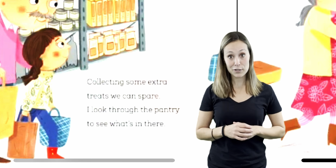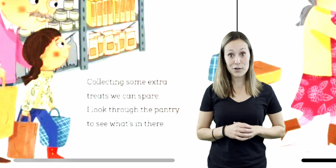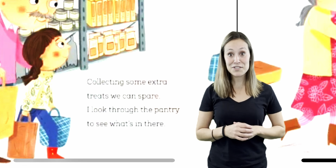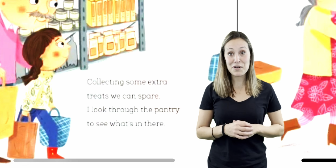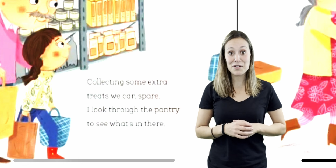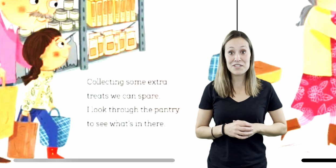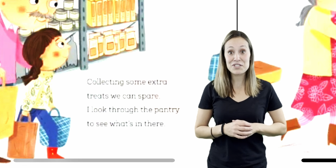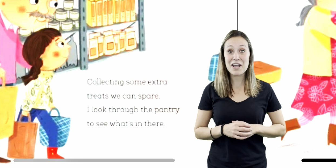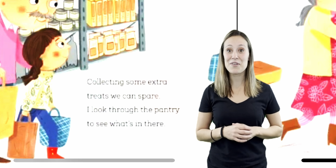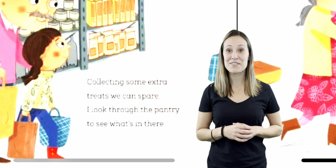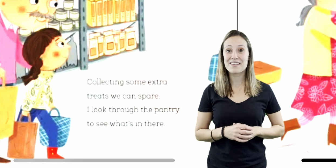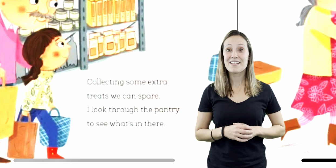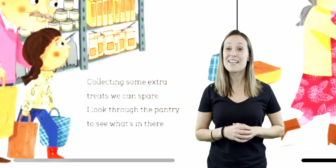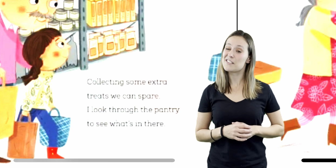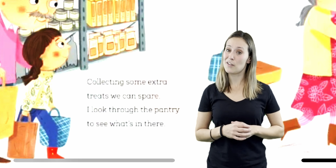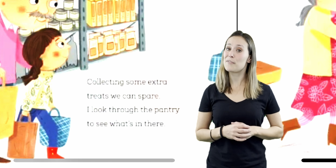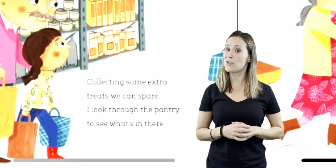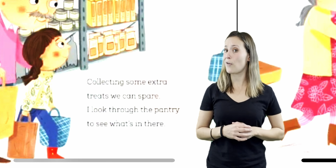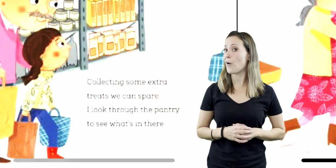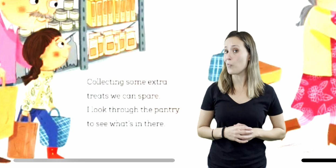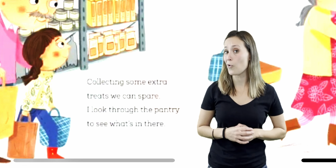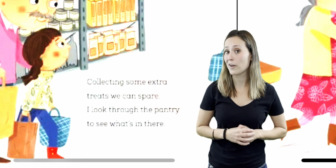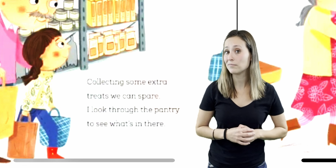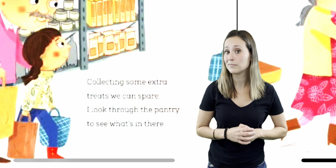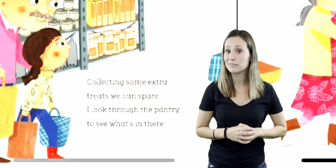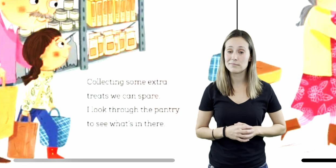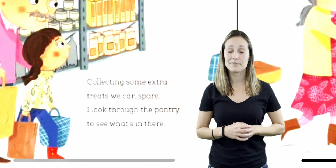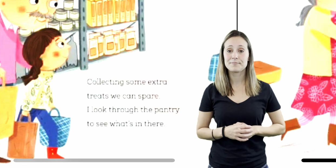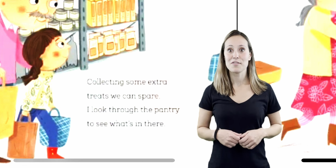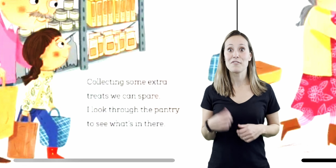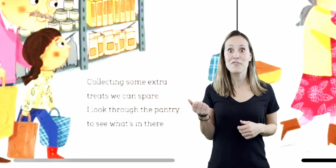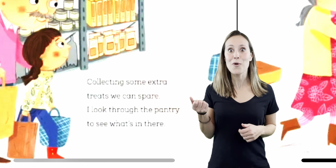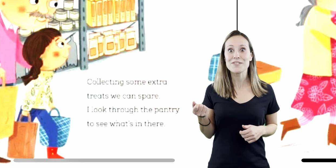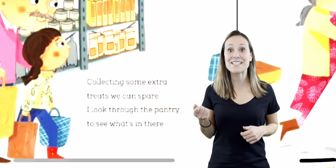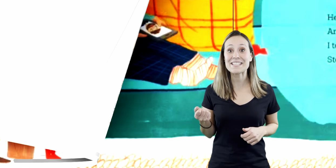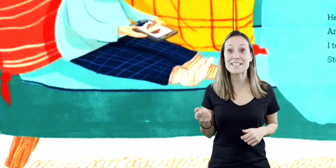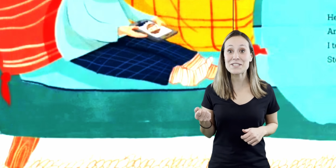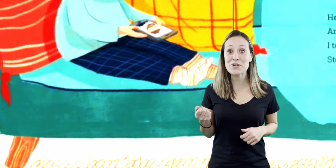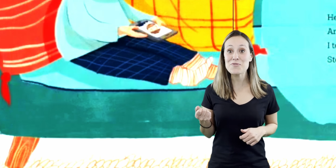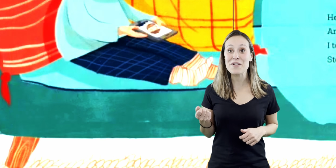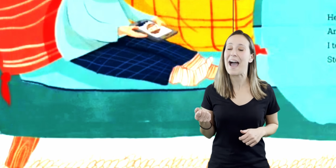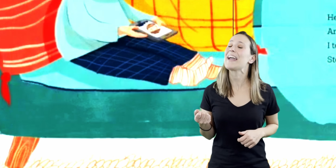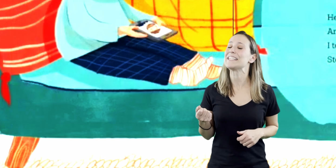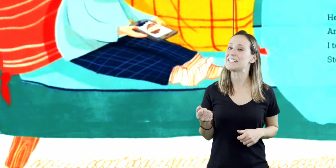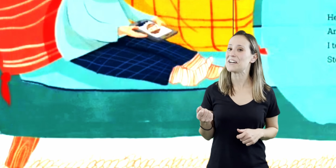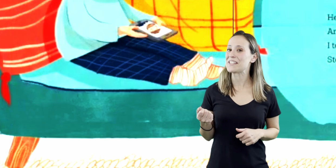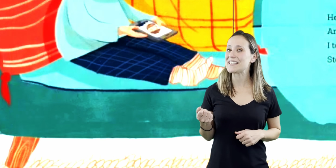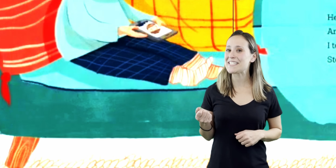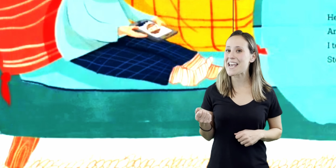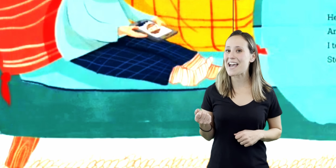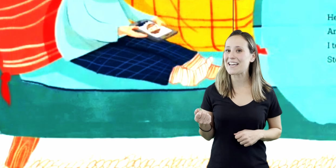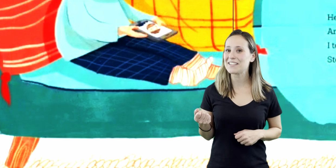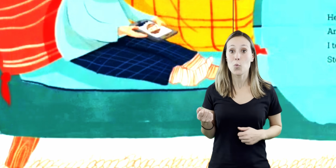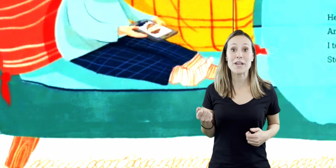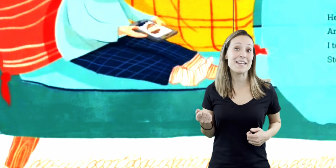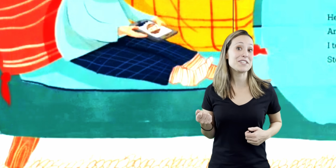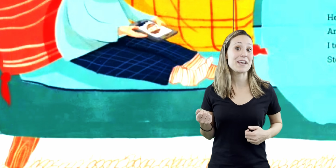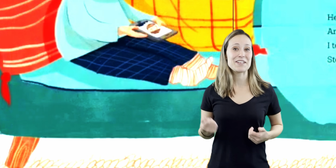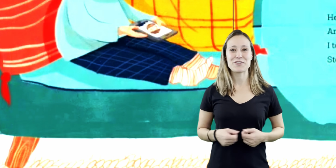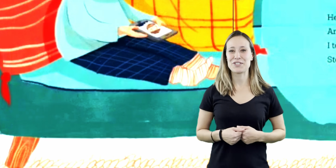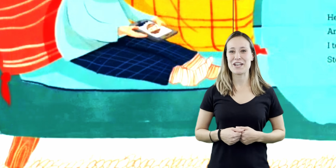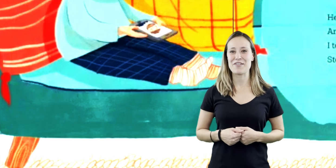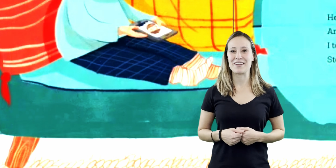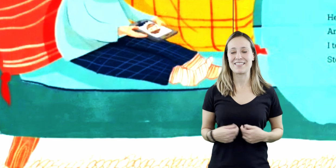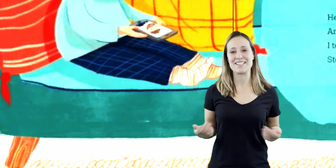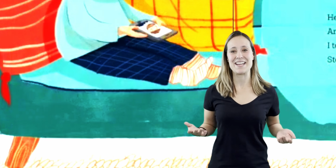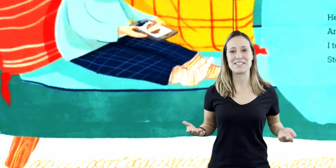The clerk stalks the shelves. His gloves are all warm. The phone sings its tune. I can tell that it's dad. We each